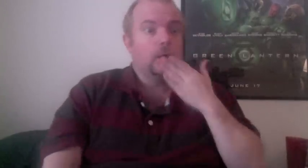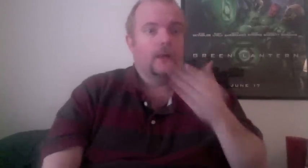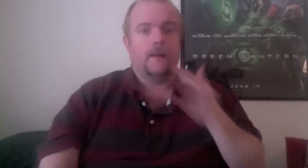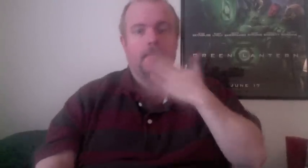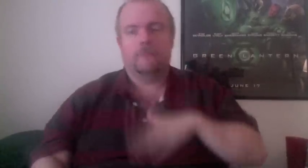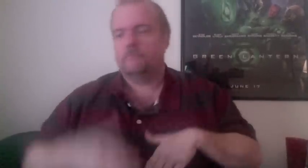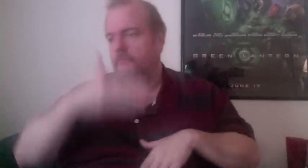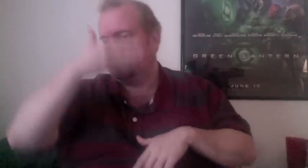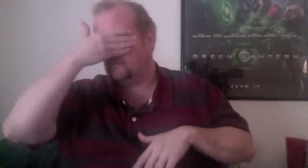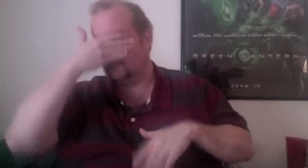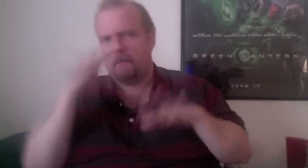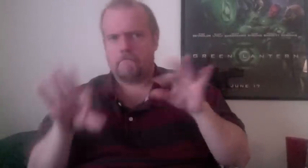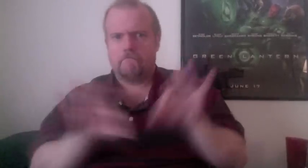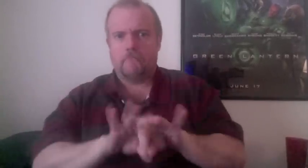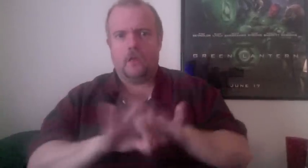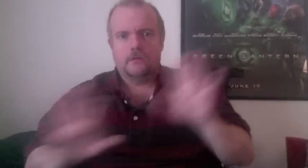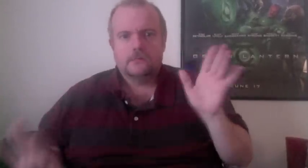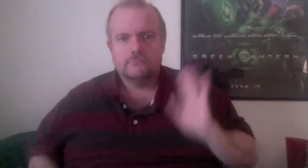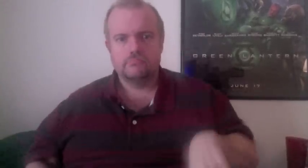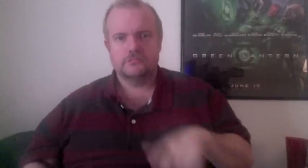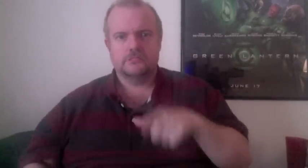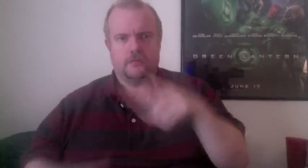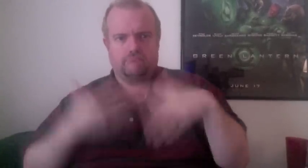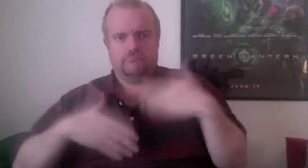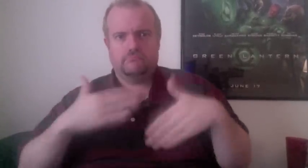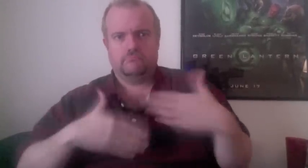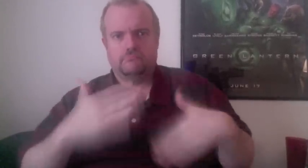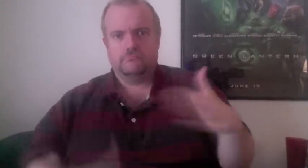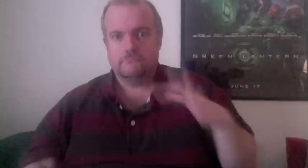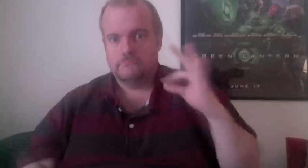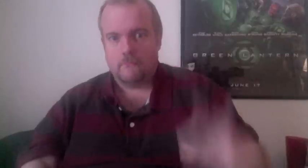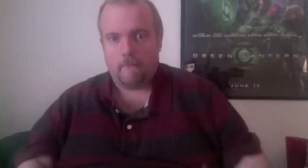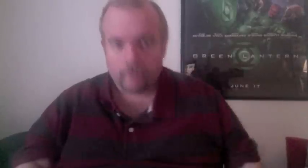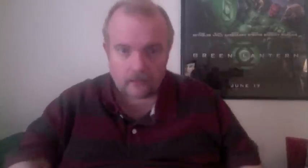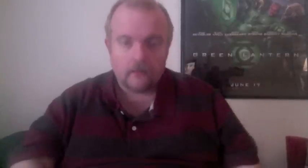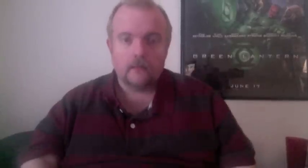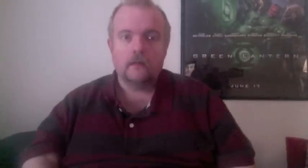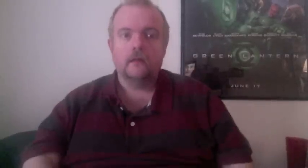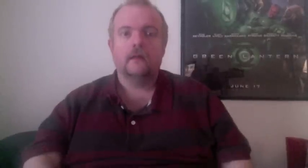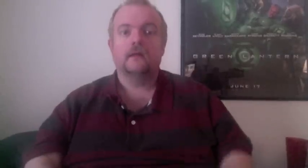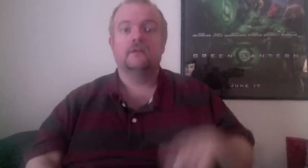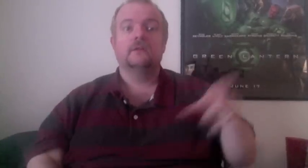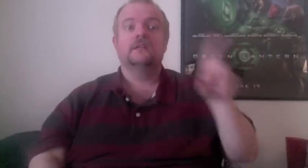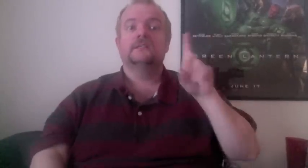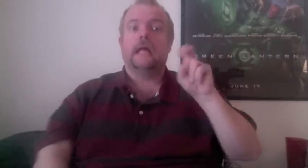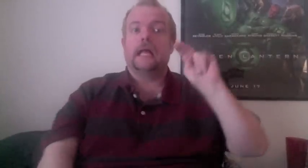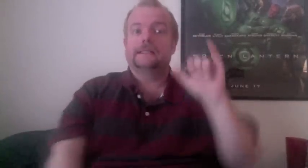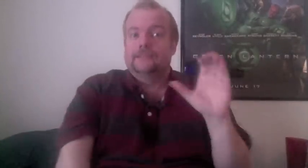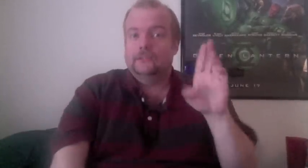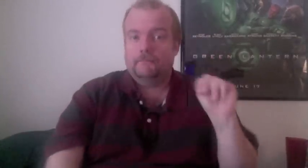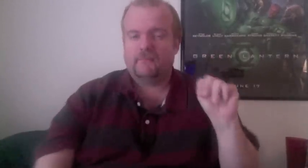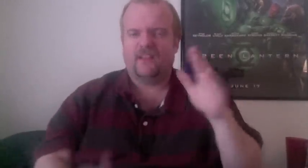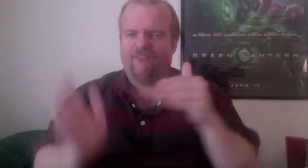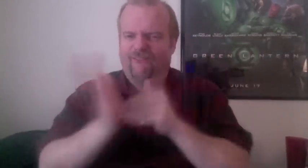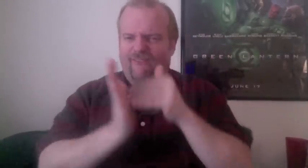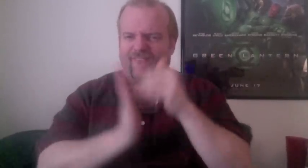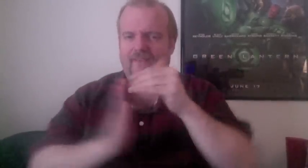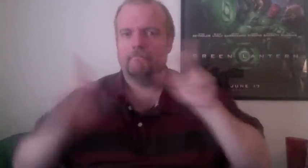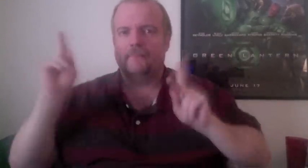around, expecting to see something behind me, and there wasn't anything there. Bob took a picture, and that's when the orb appeared.